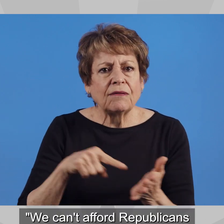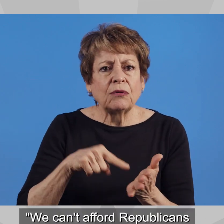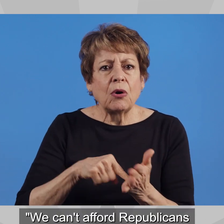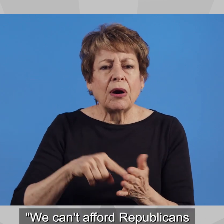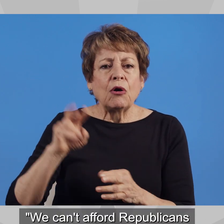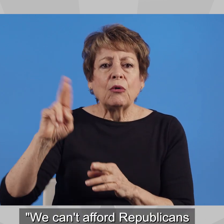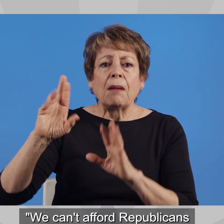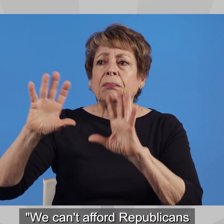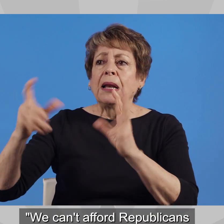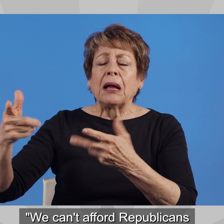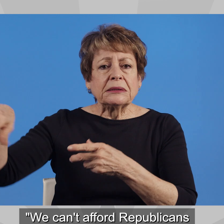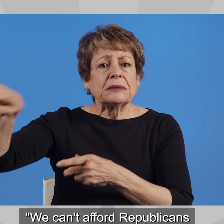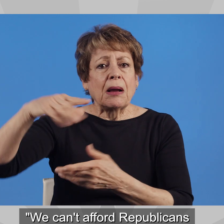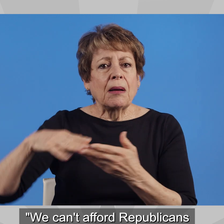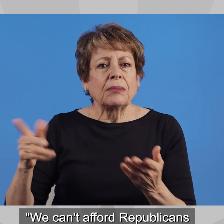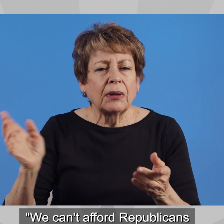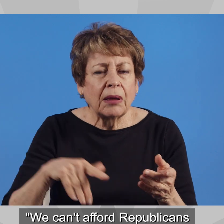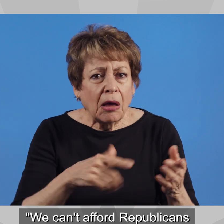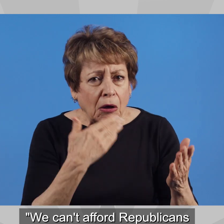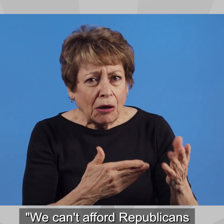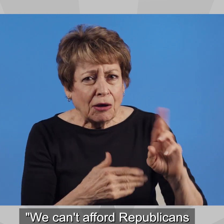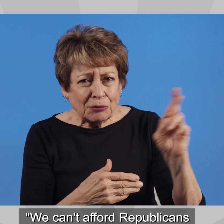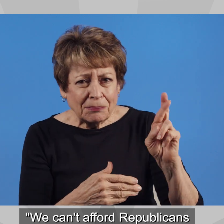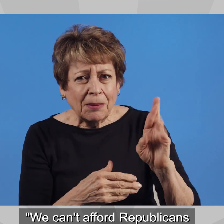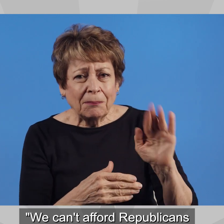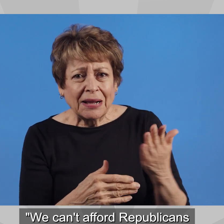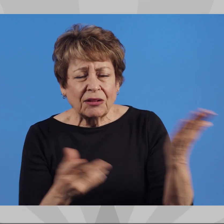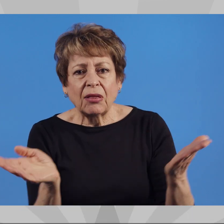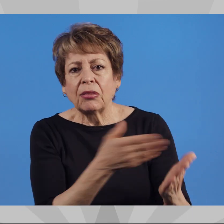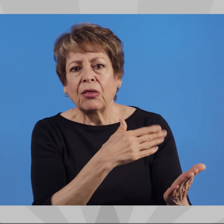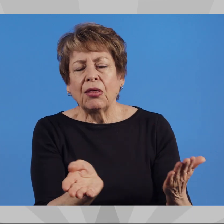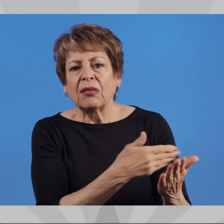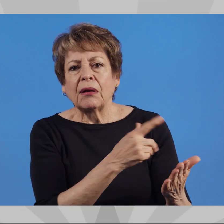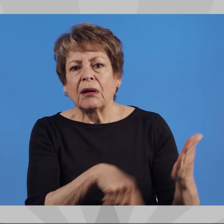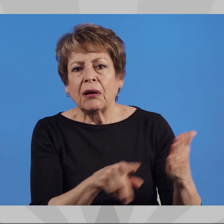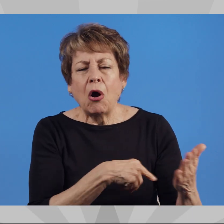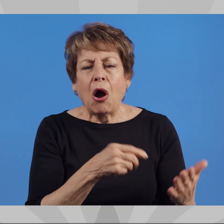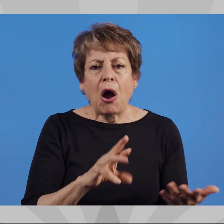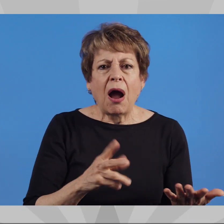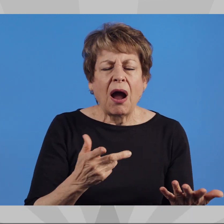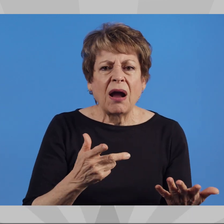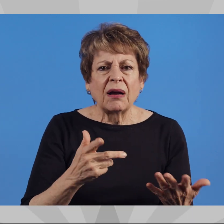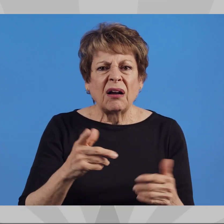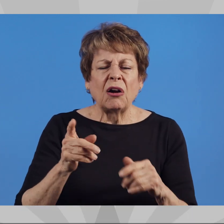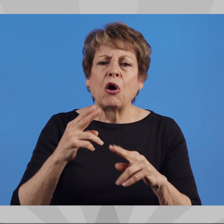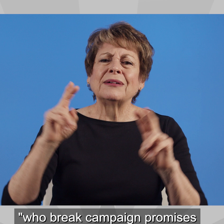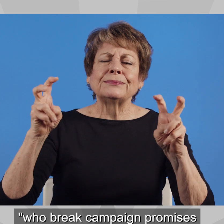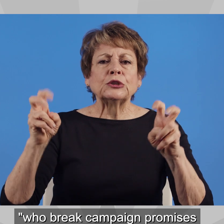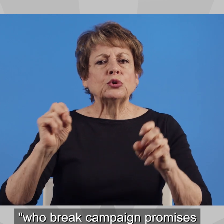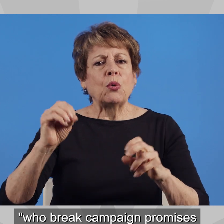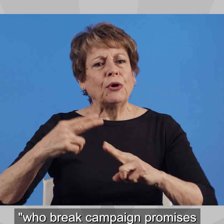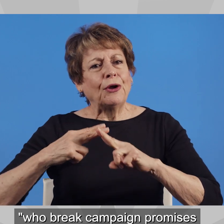We can't afford Republicans who kill good Republican bills or so-called America-first conservatives